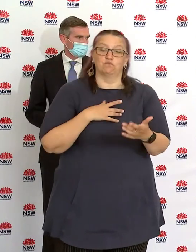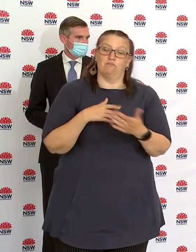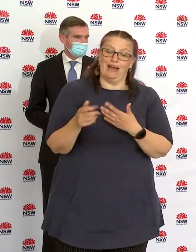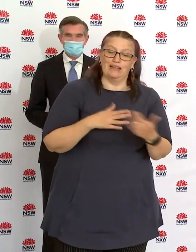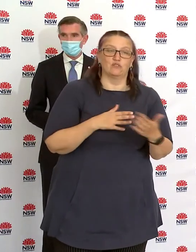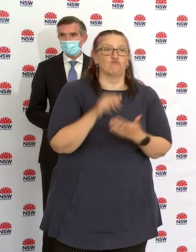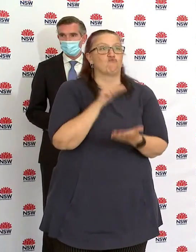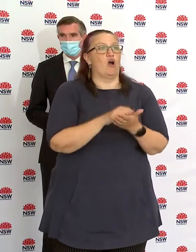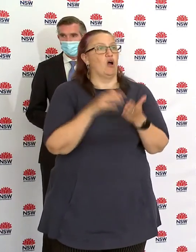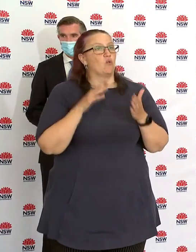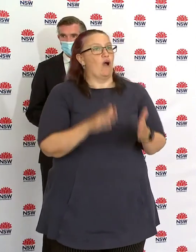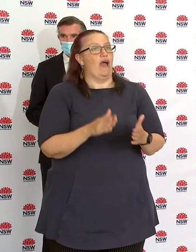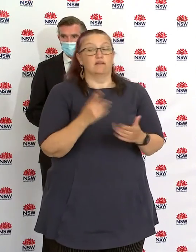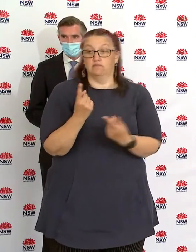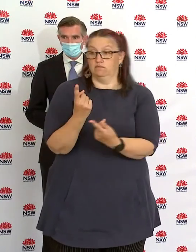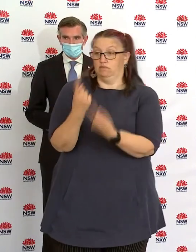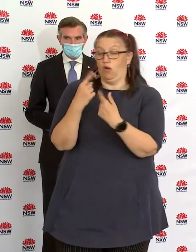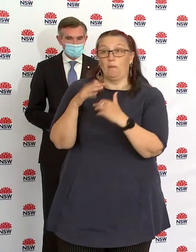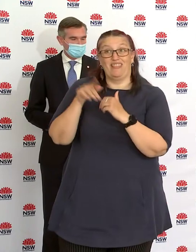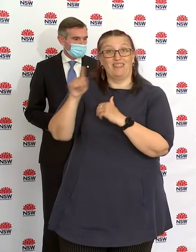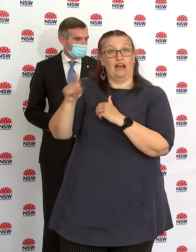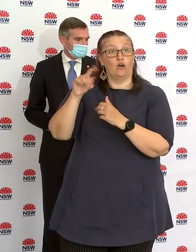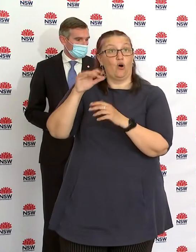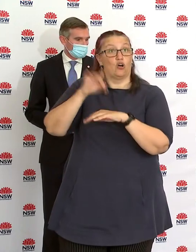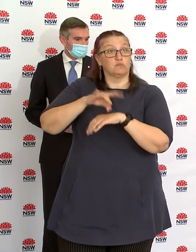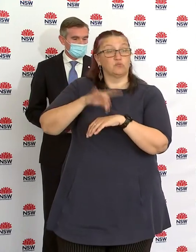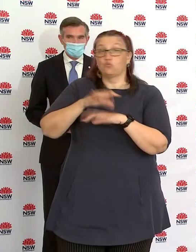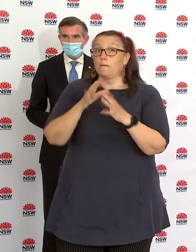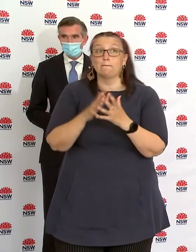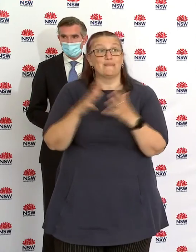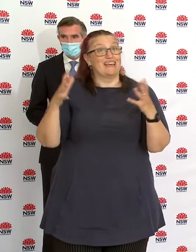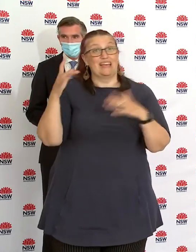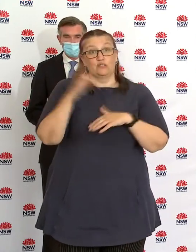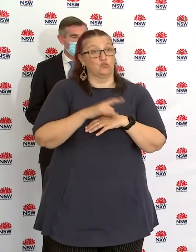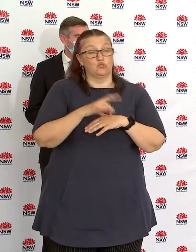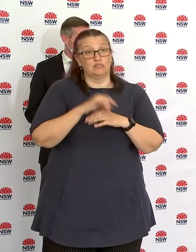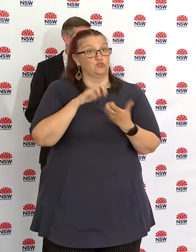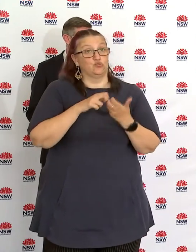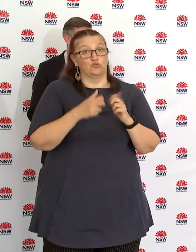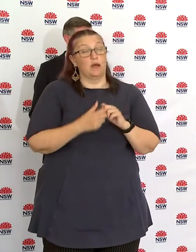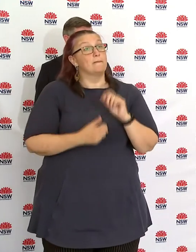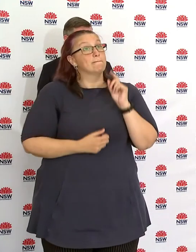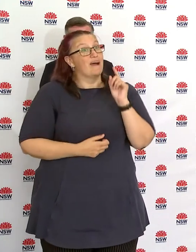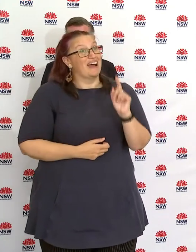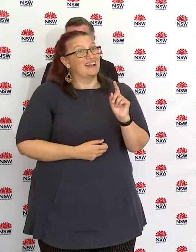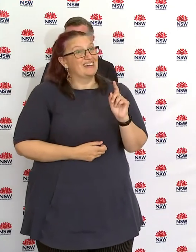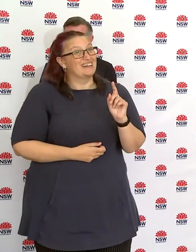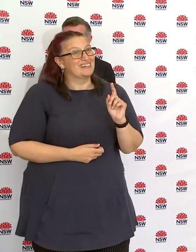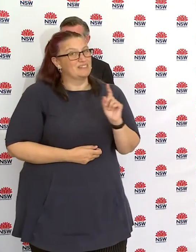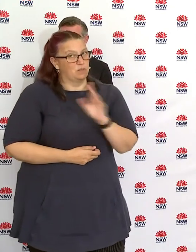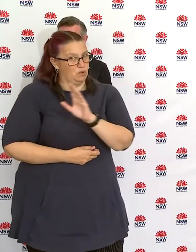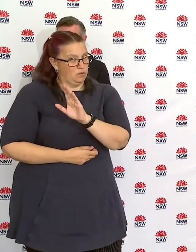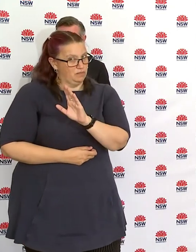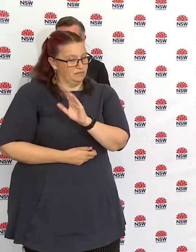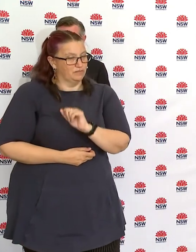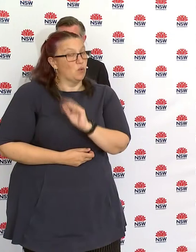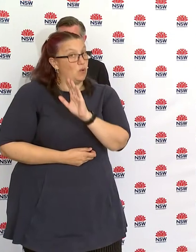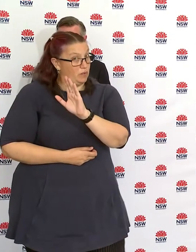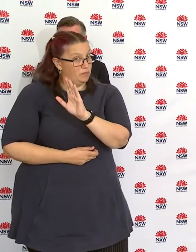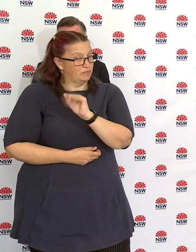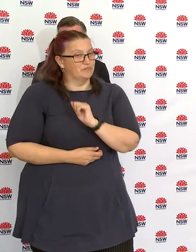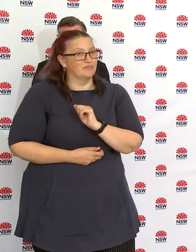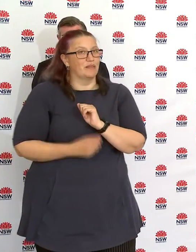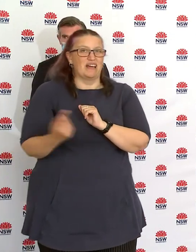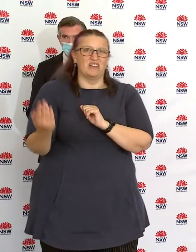appropriate avenues. I was briefed this morning that there were no major issues there. Having said that, as I said, think... Sorry, Alex. there course of